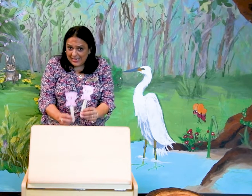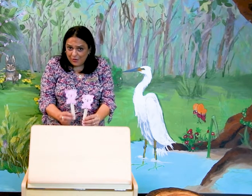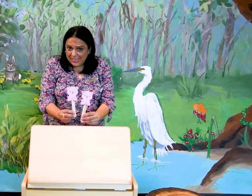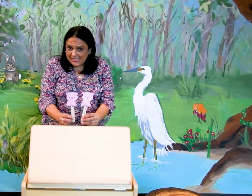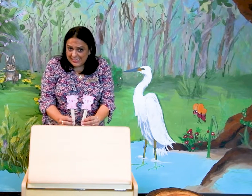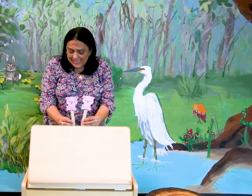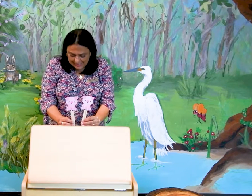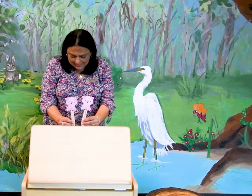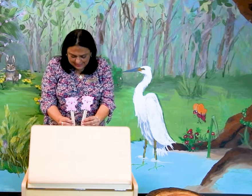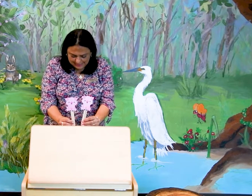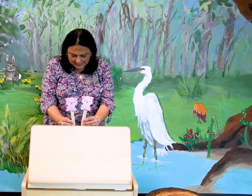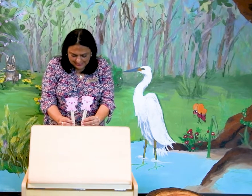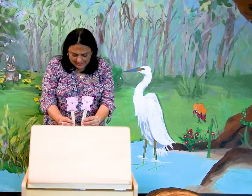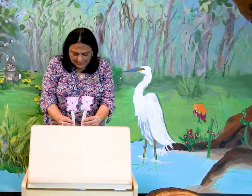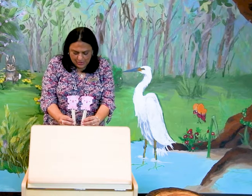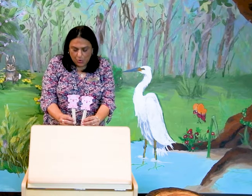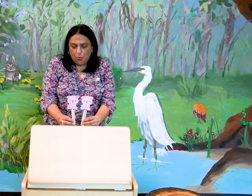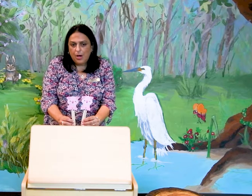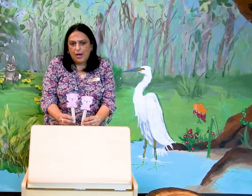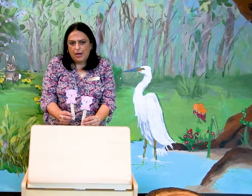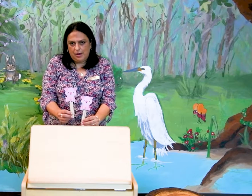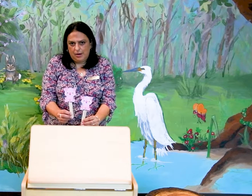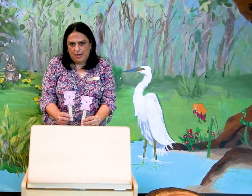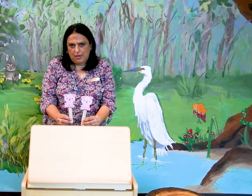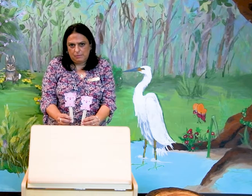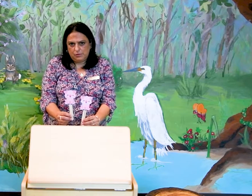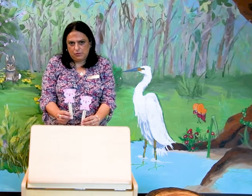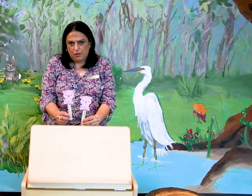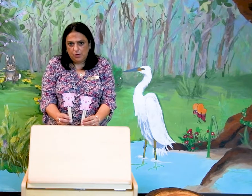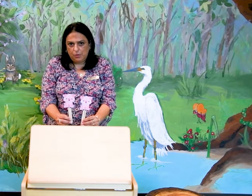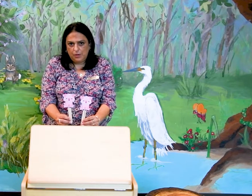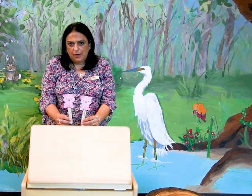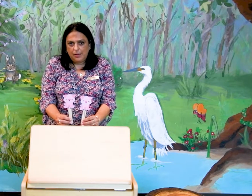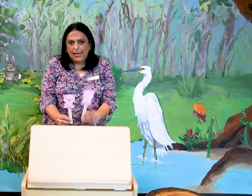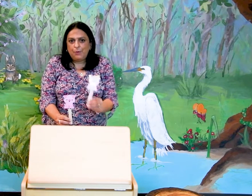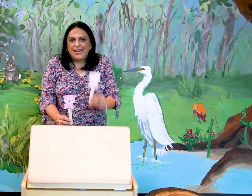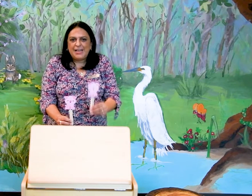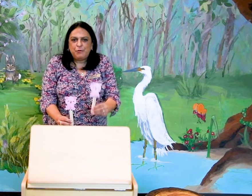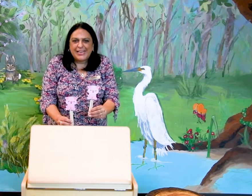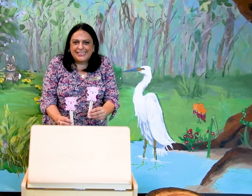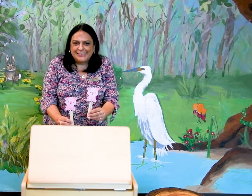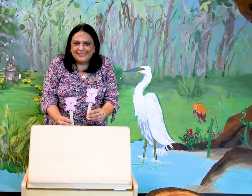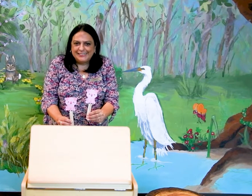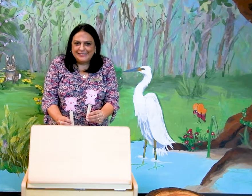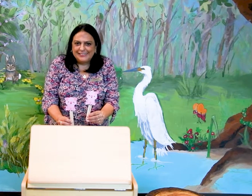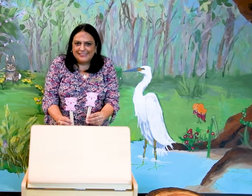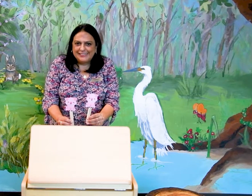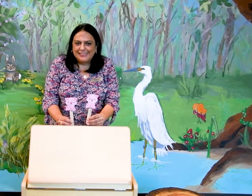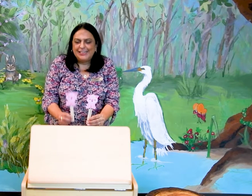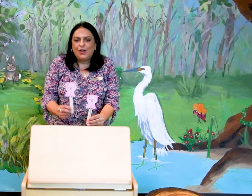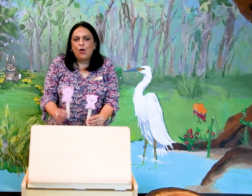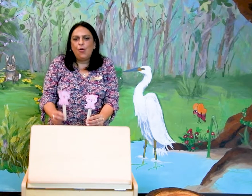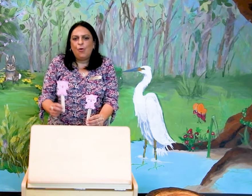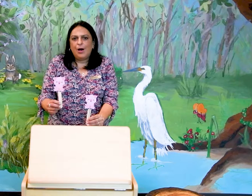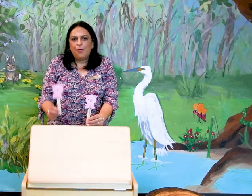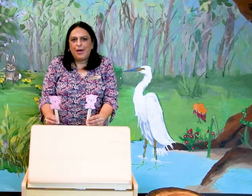on a stick. One named slow and one named quick. Go away,